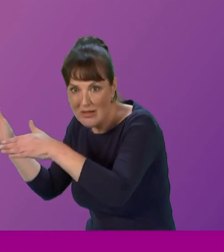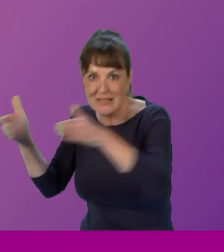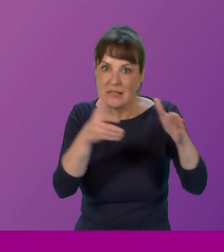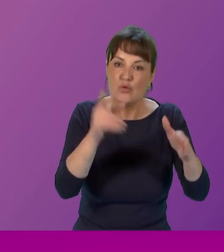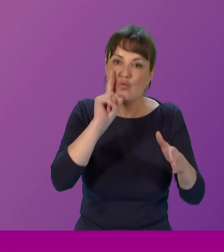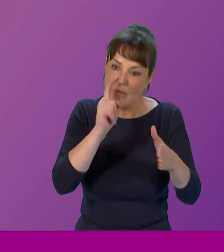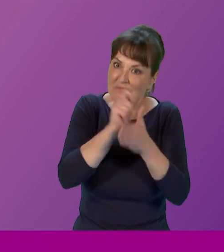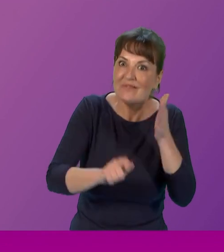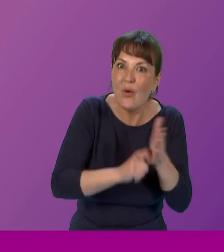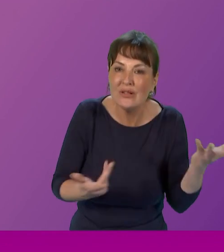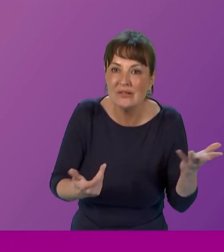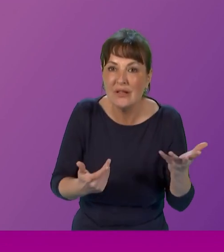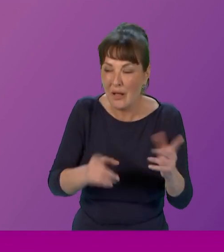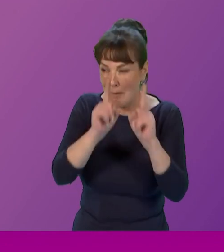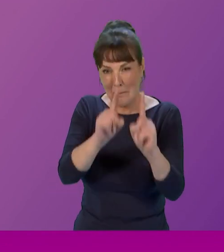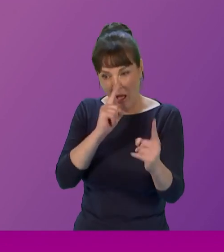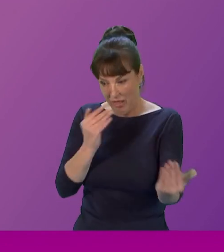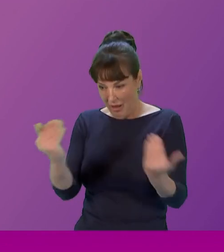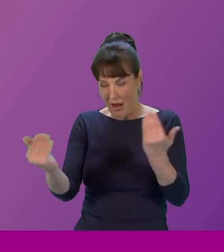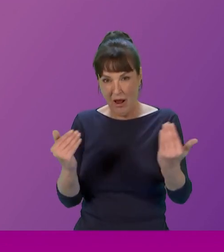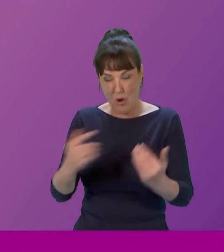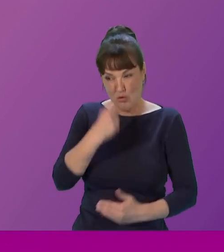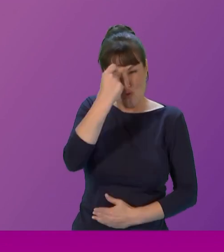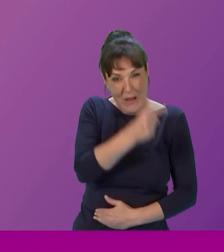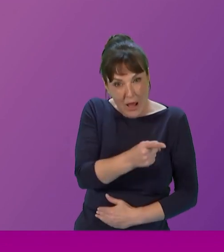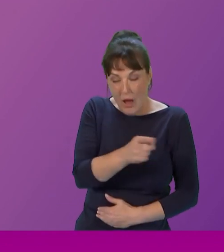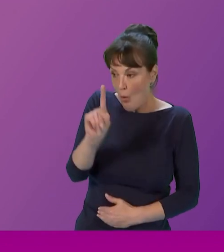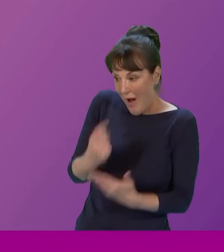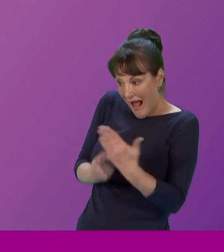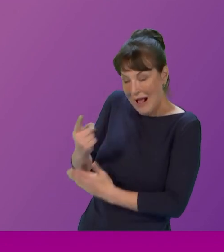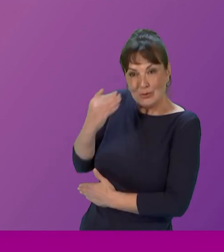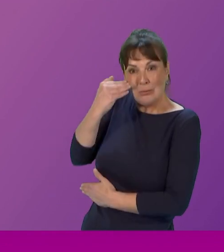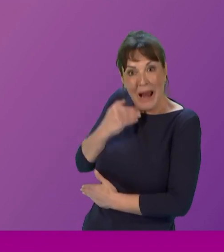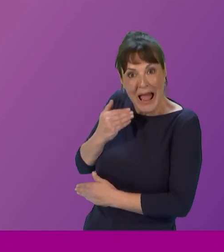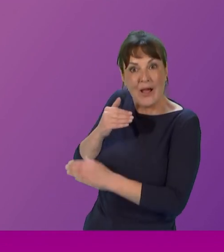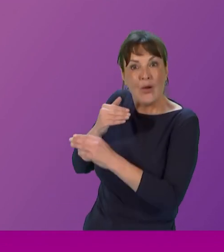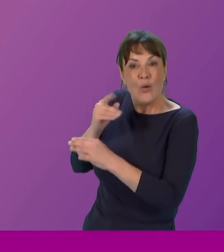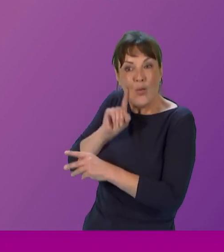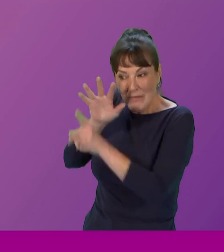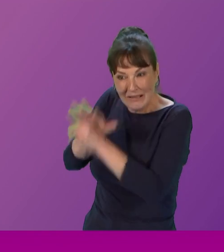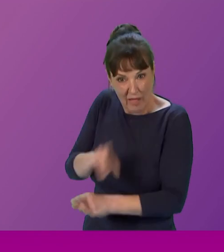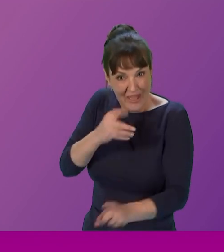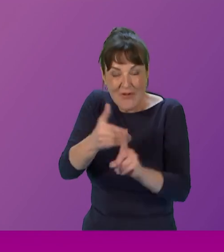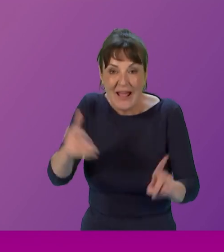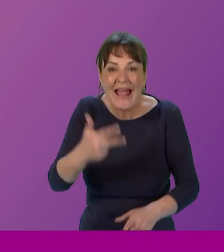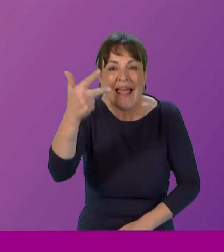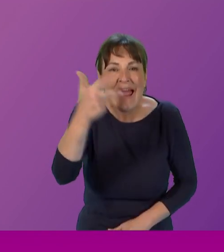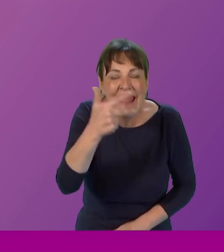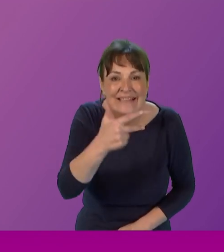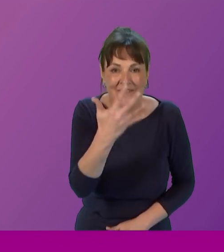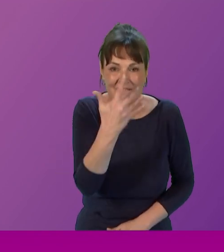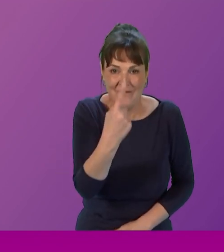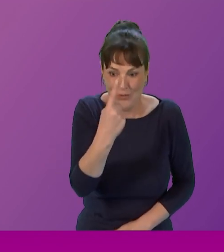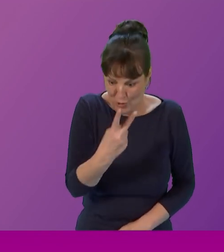and its particular impact on black women this was back in 1851 cut to